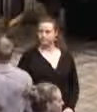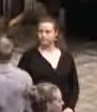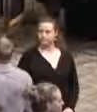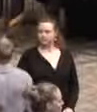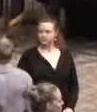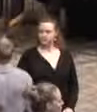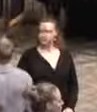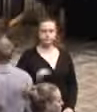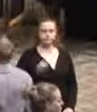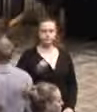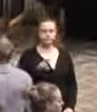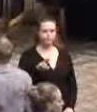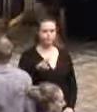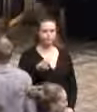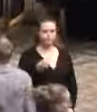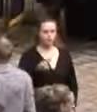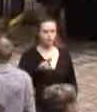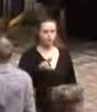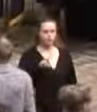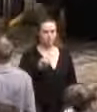Trevor Dodge.